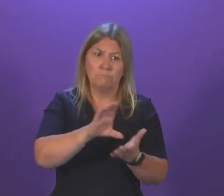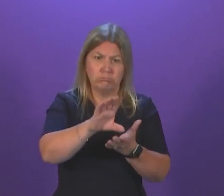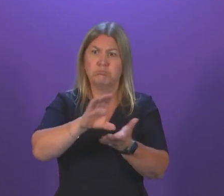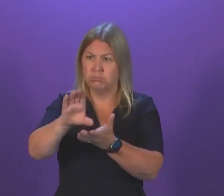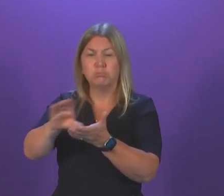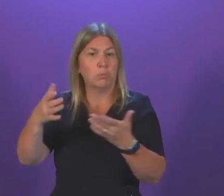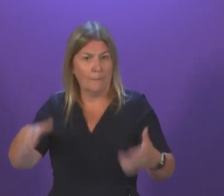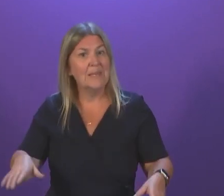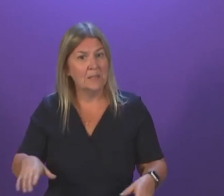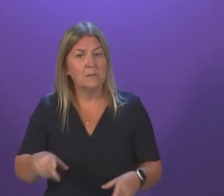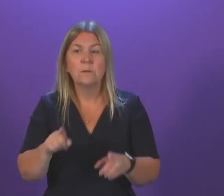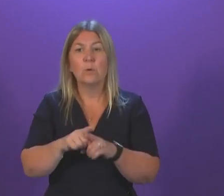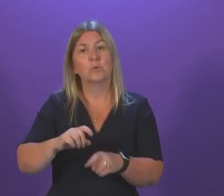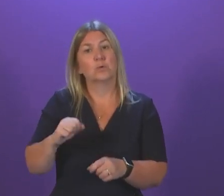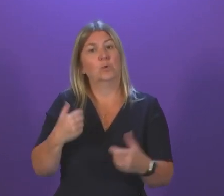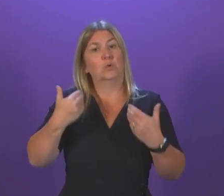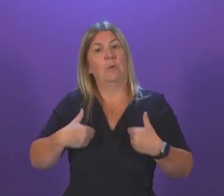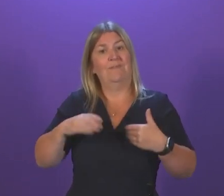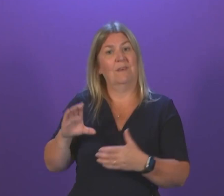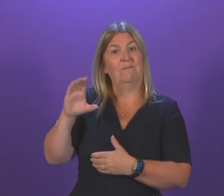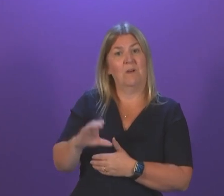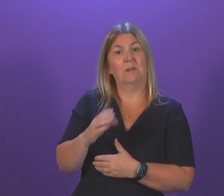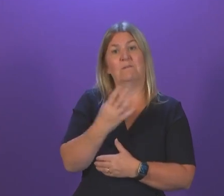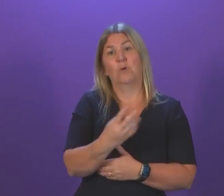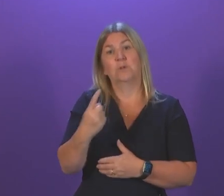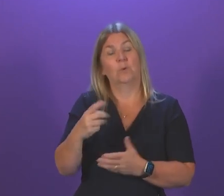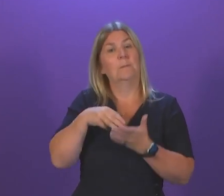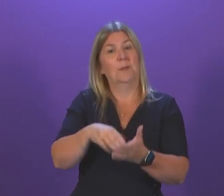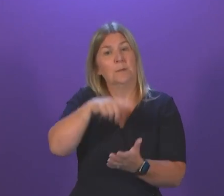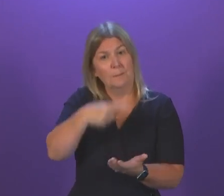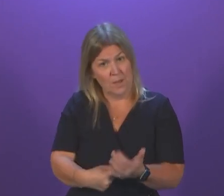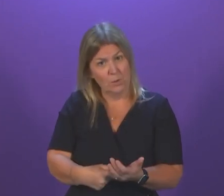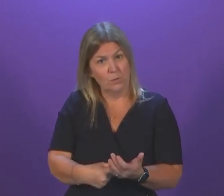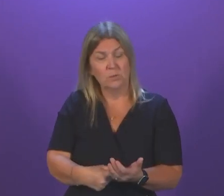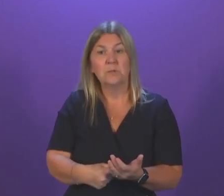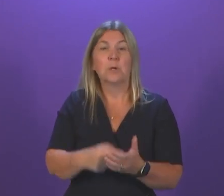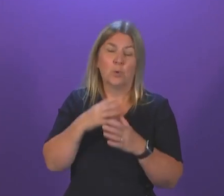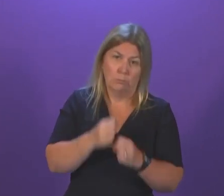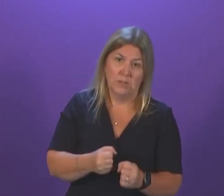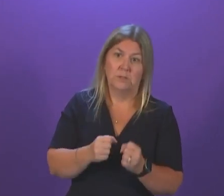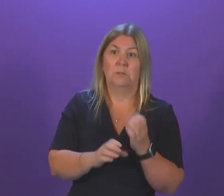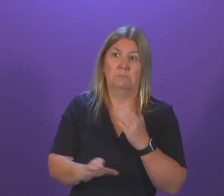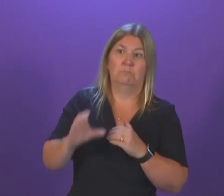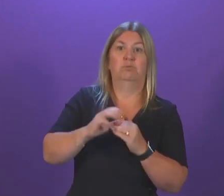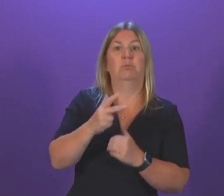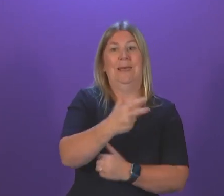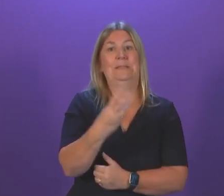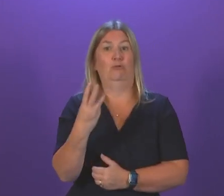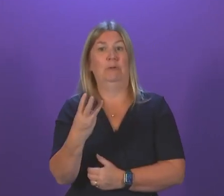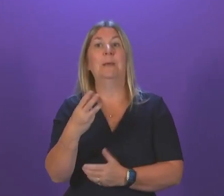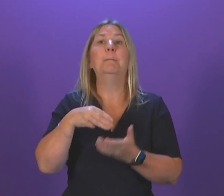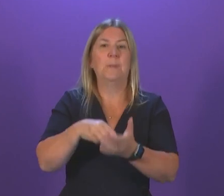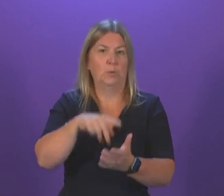addition, we've guaranteed the Scottish Welfare Fund budget at £41 million and committed a further £83 million for discretionary housing payments.